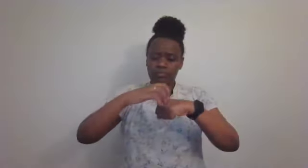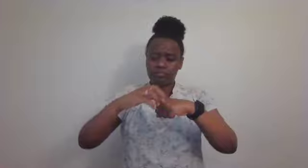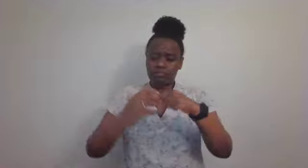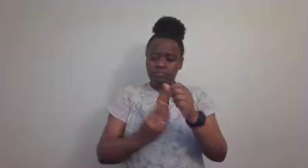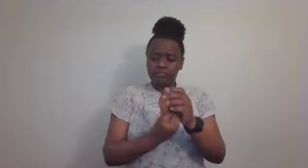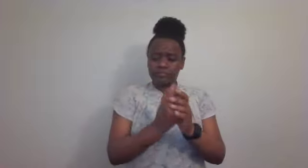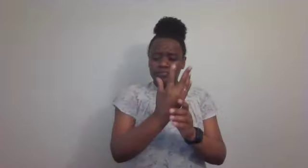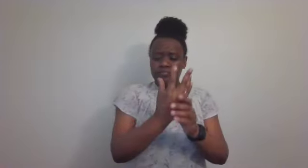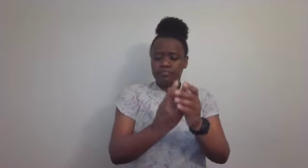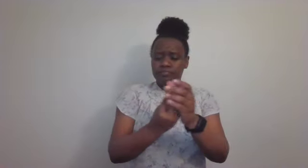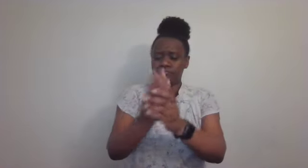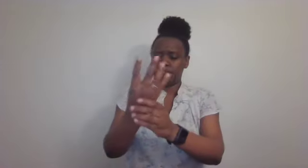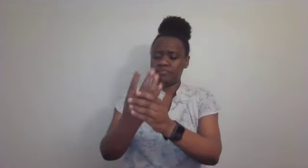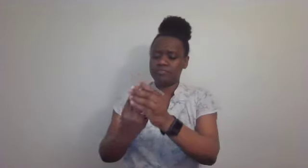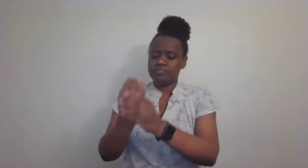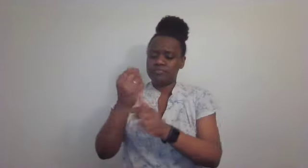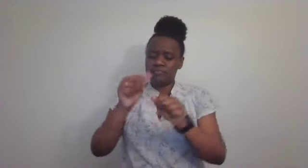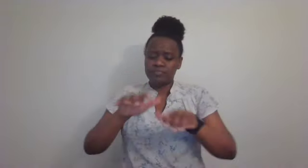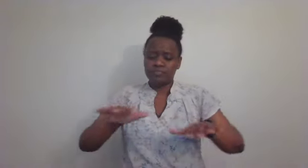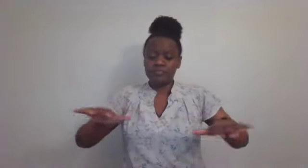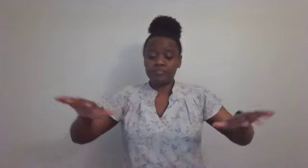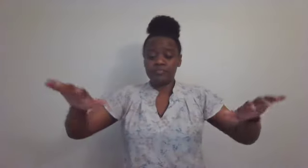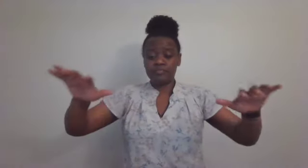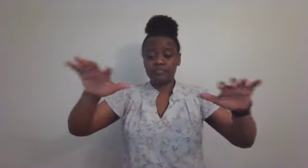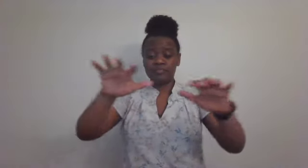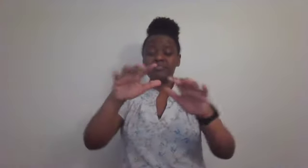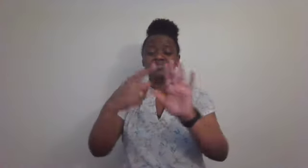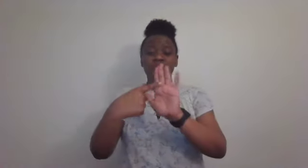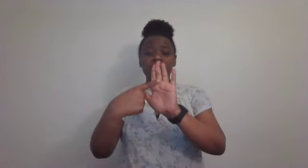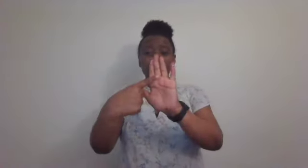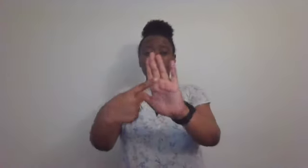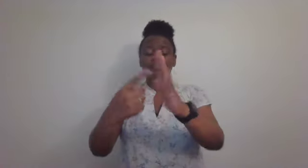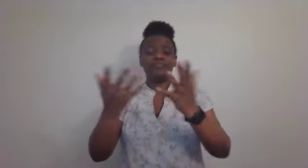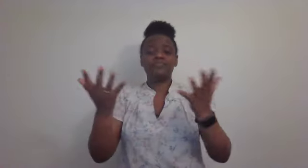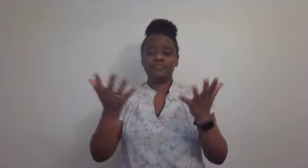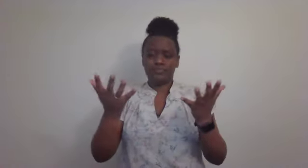the vineyard of the Lord is the house of Israel